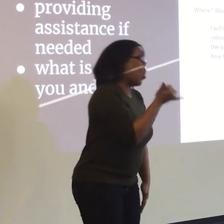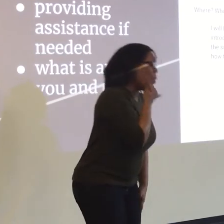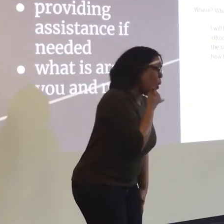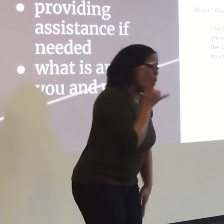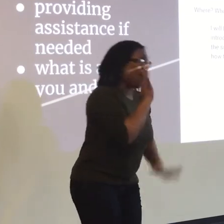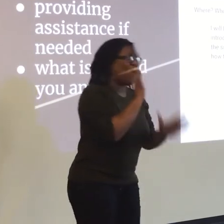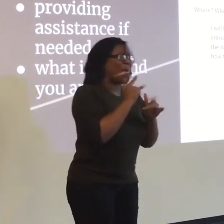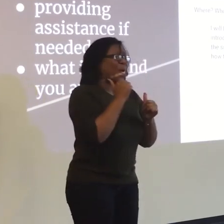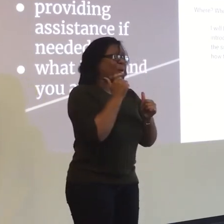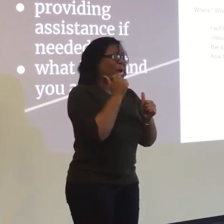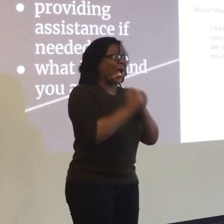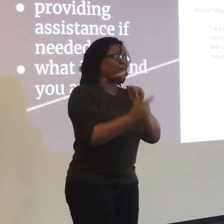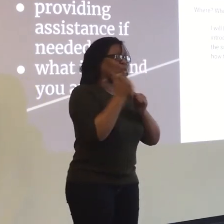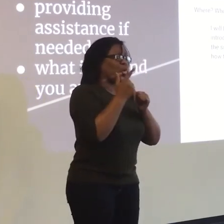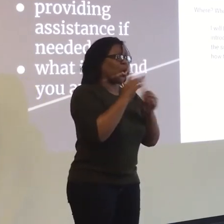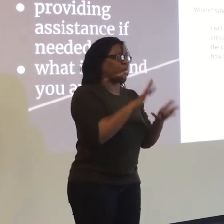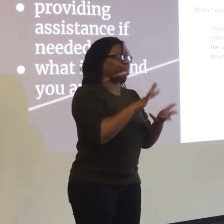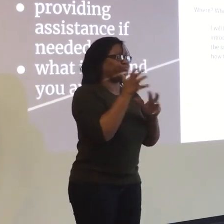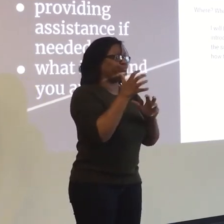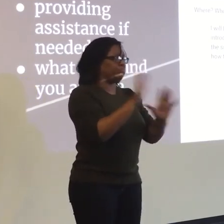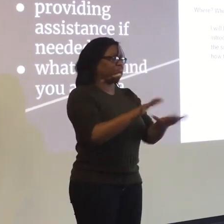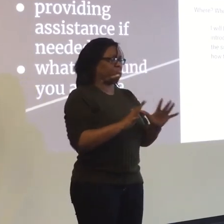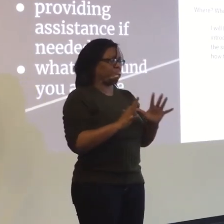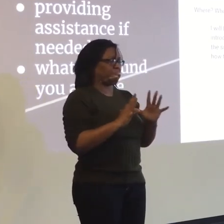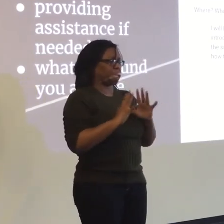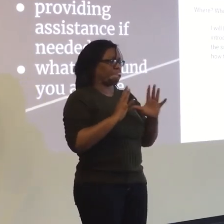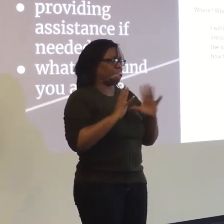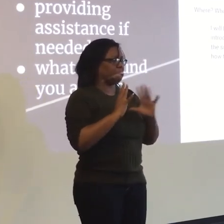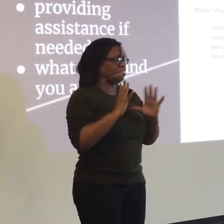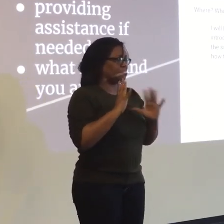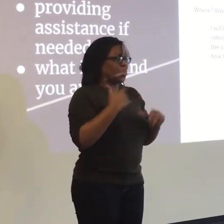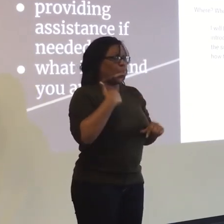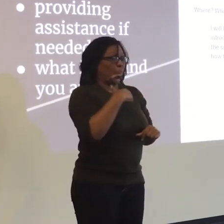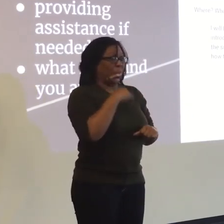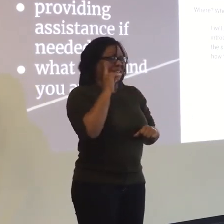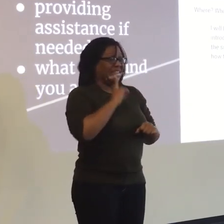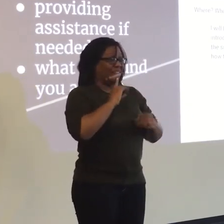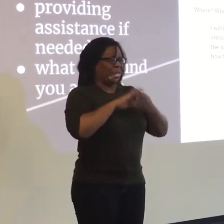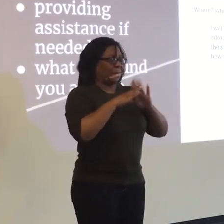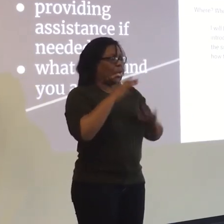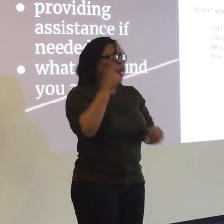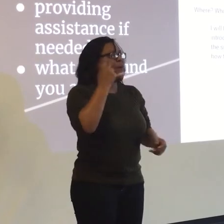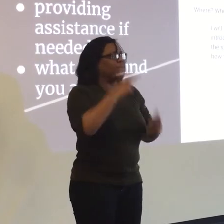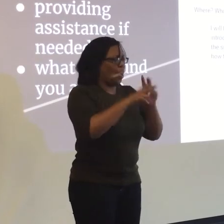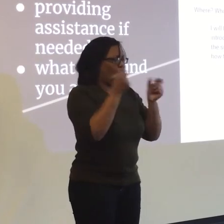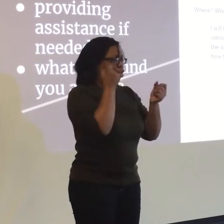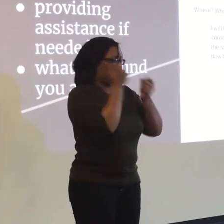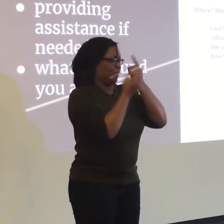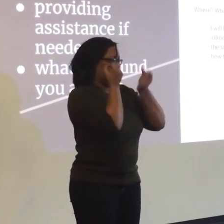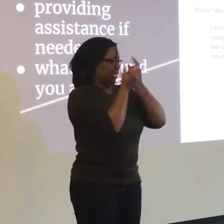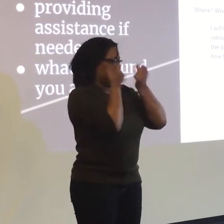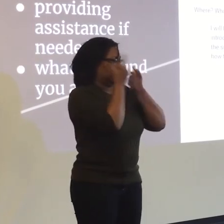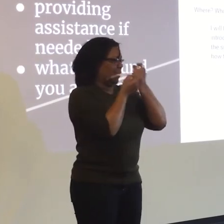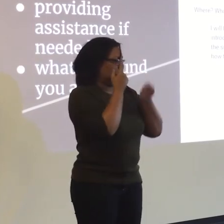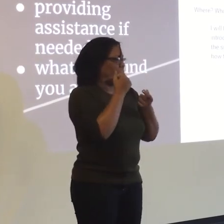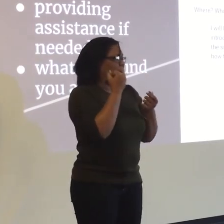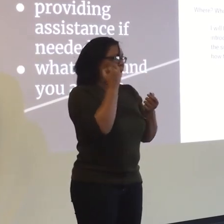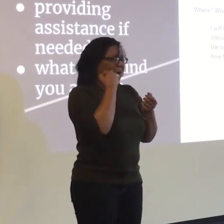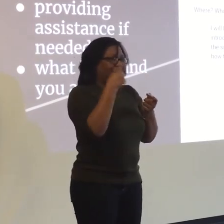saying something wrong and, you know, I don't want to mess everything up. It's fine. Guess what? The deaf community understands.